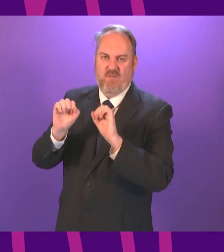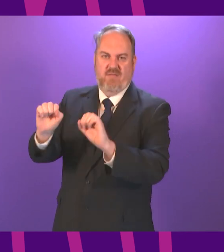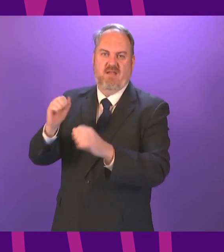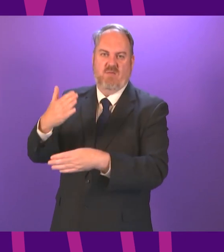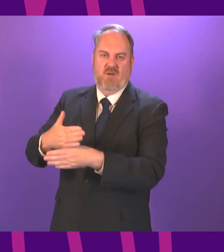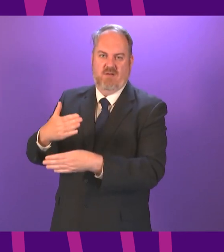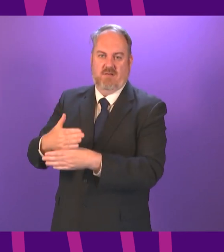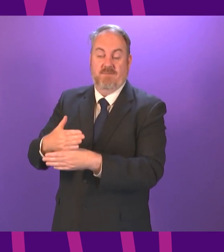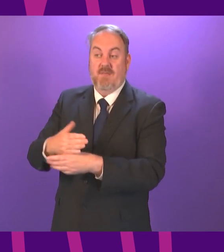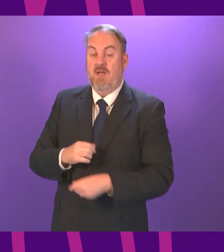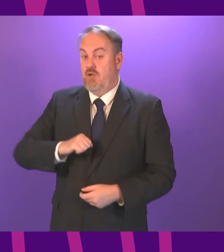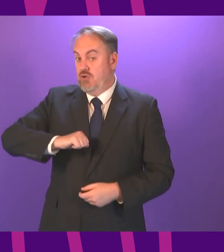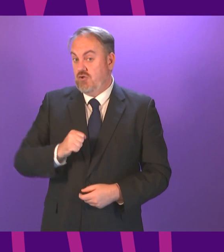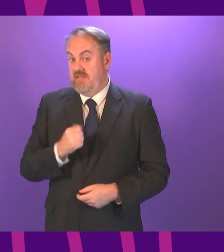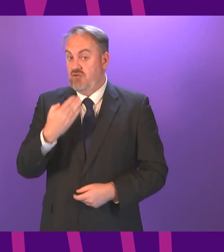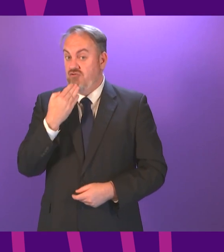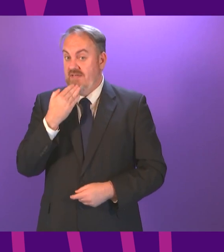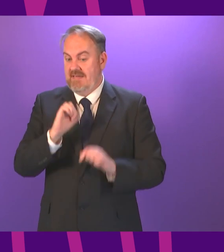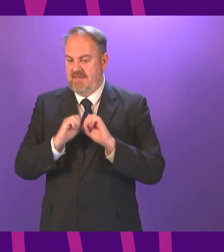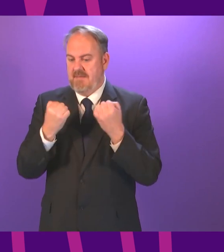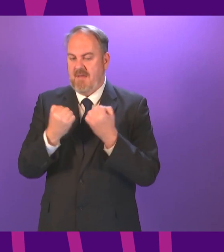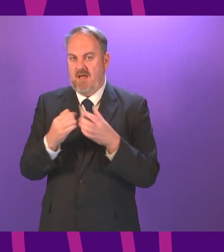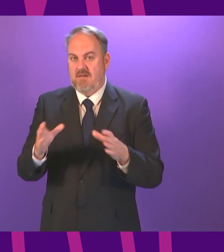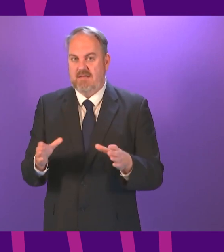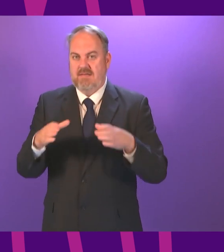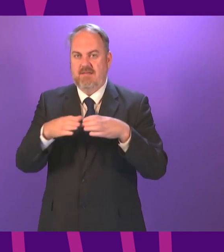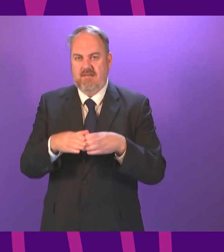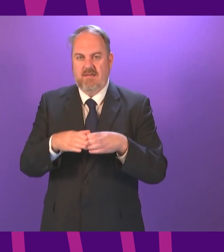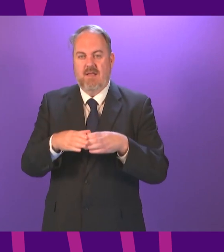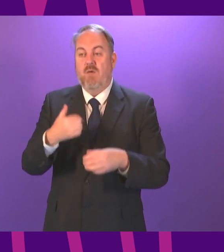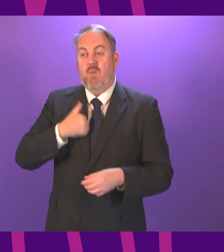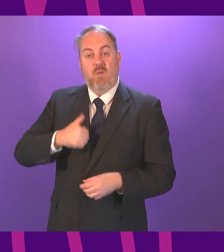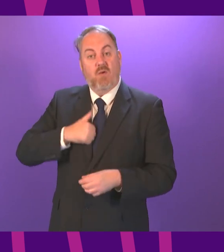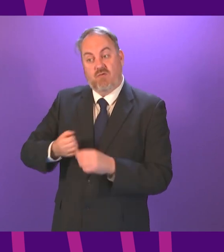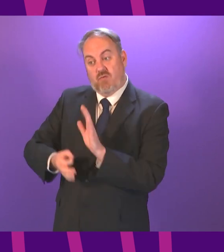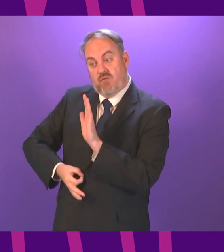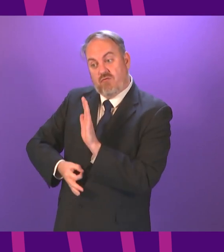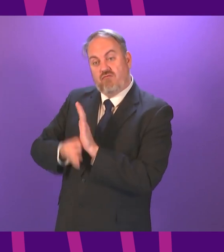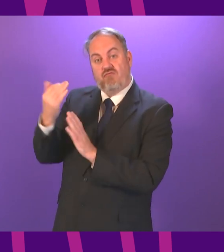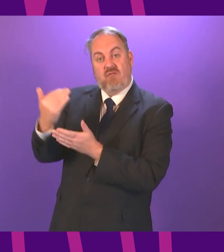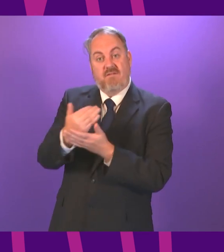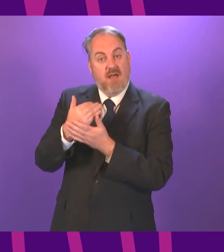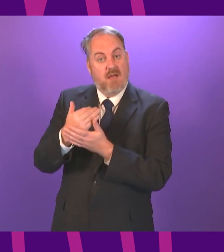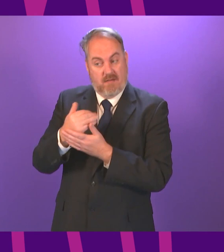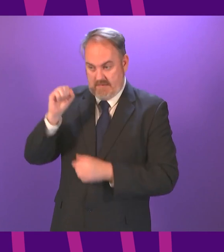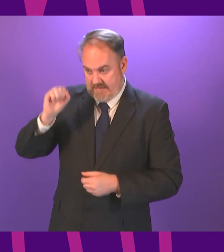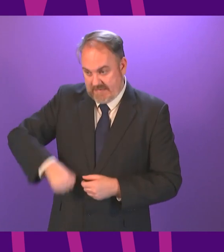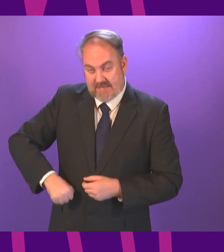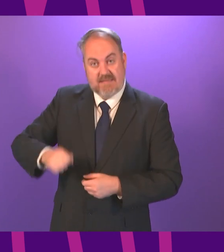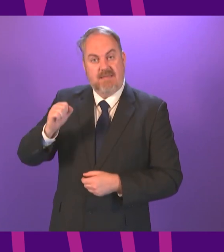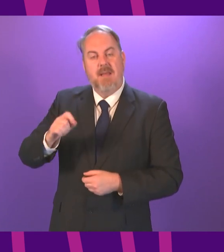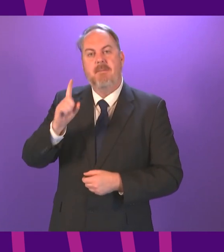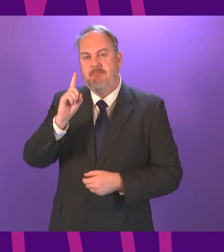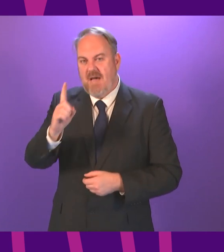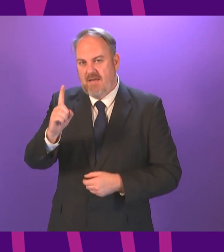The Scottish Greens are committing to ensuring that the health and care sector doesn't just recover as we emerge from the worst of the pandemic. We